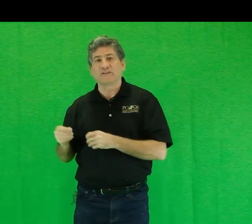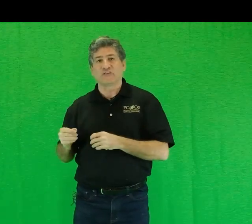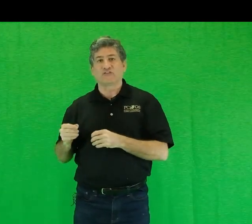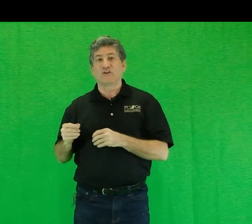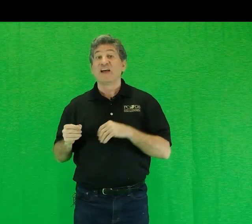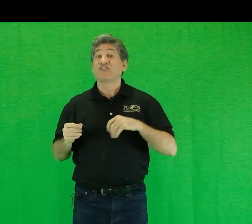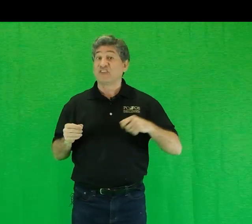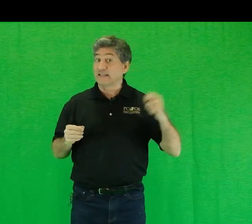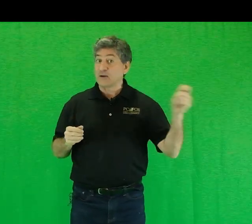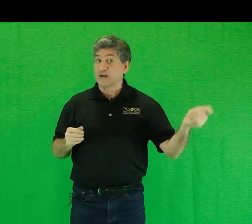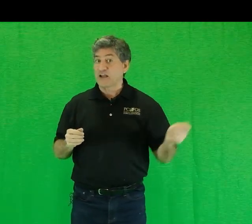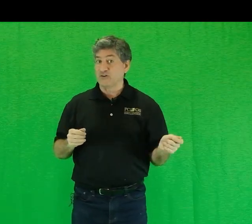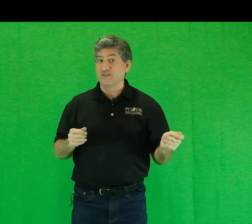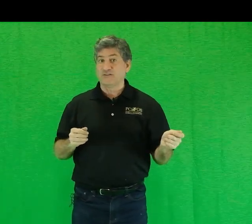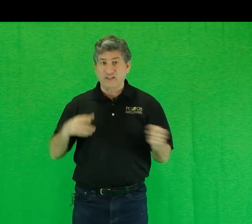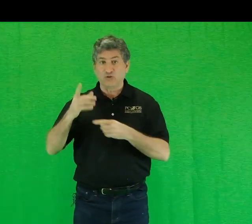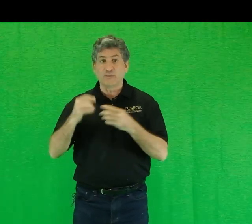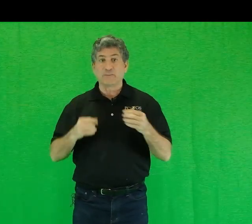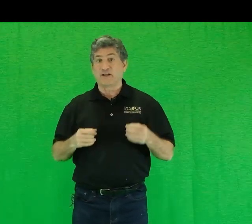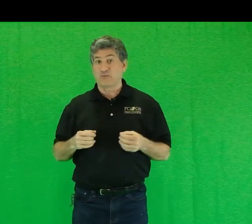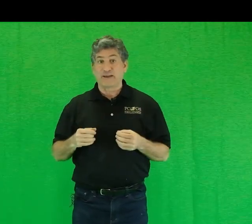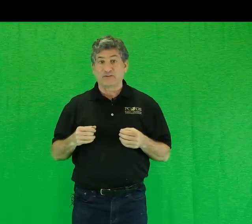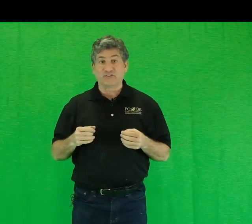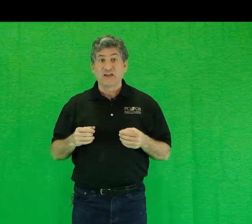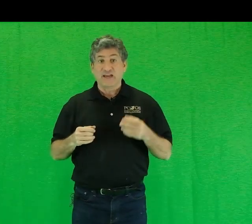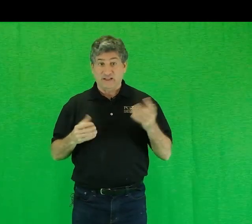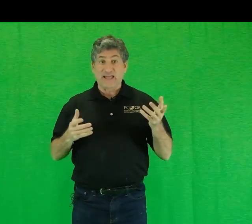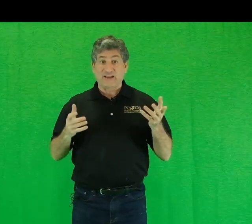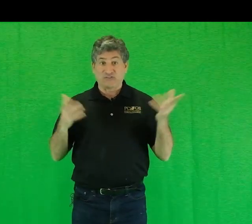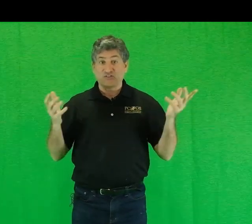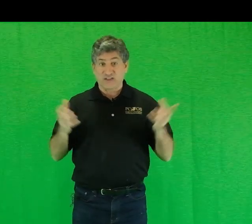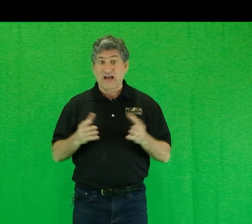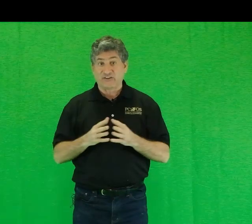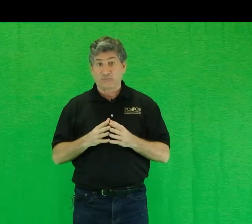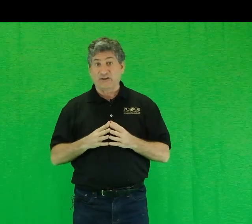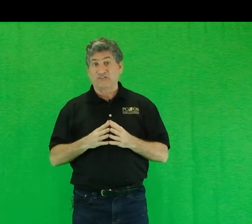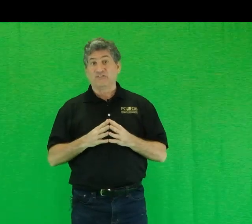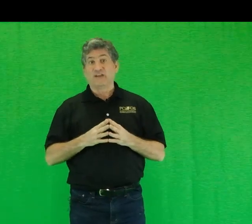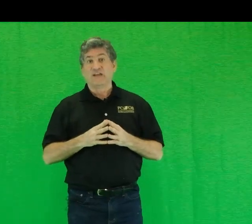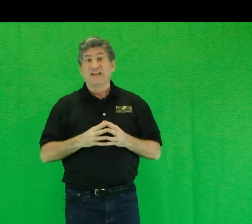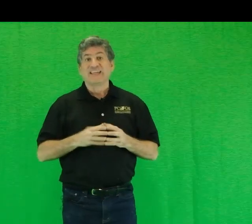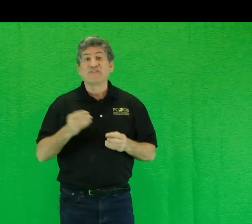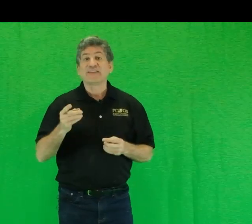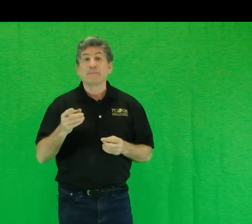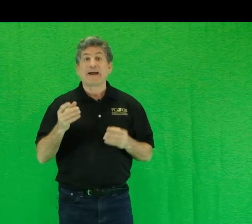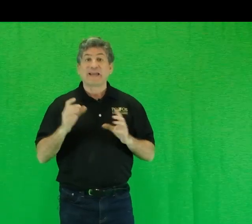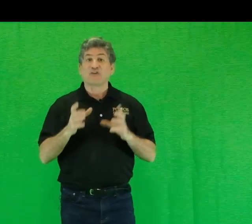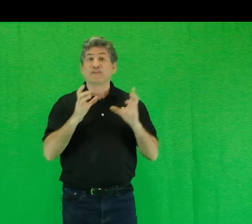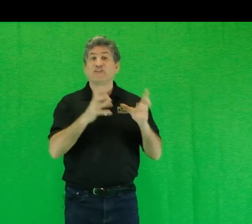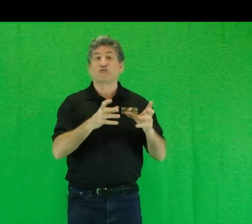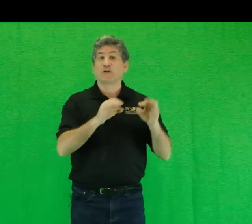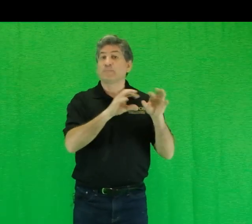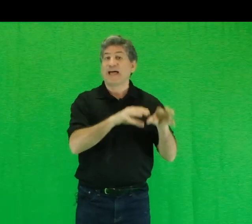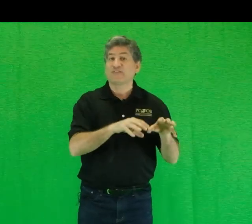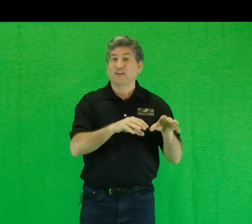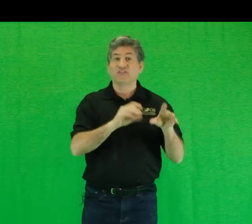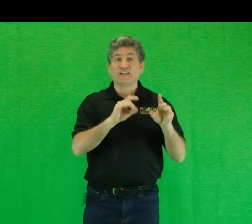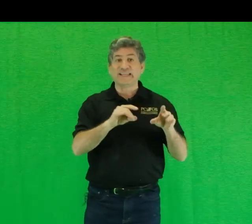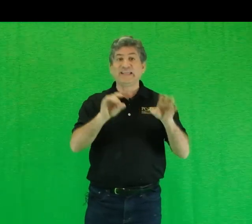center, selling what I could, the aluminum and other metals and glass fetched the highest prices, giving them my carefully sorted plastics, cleaned